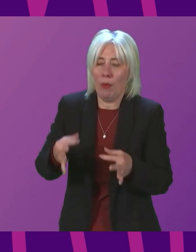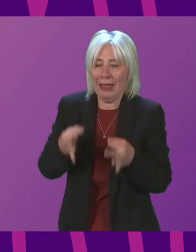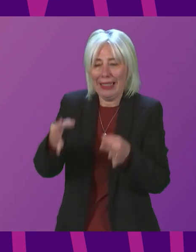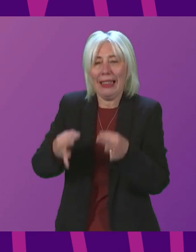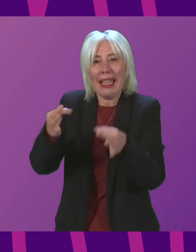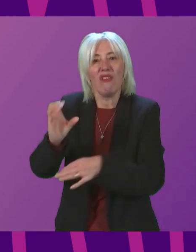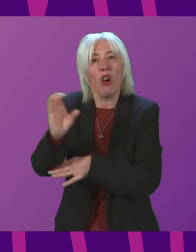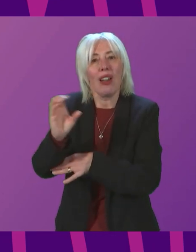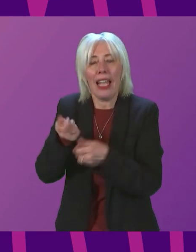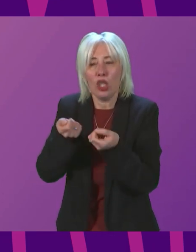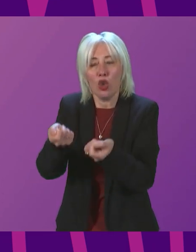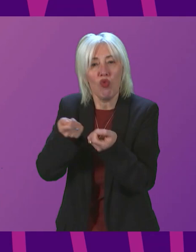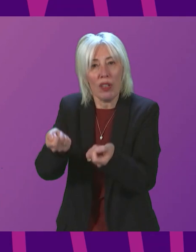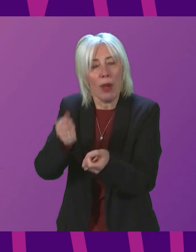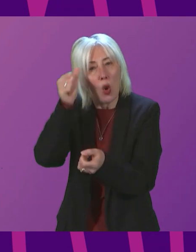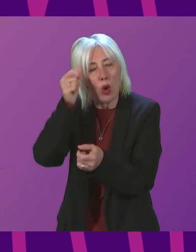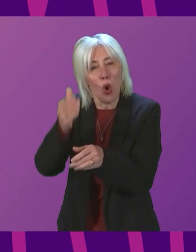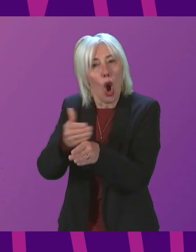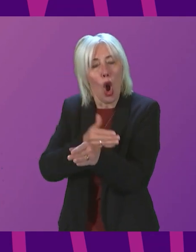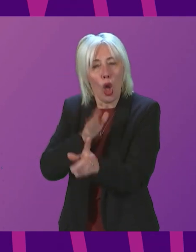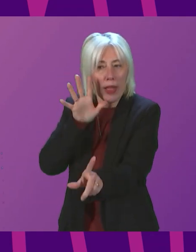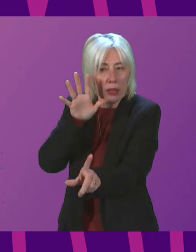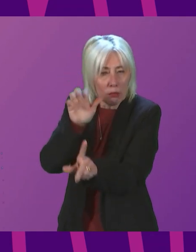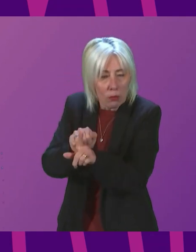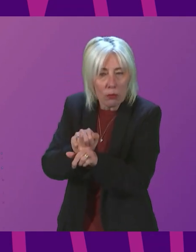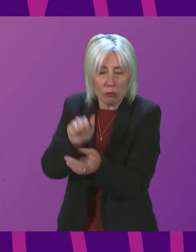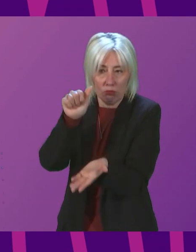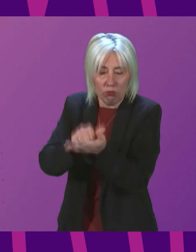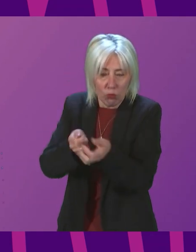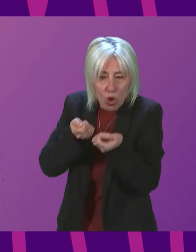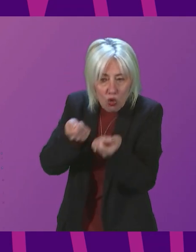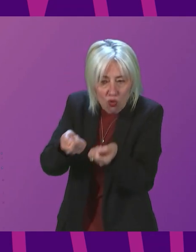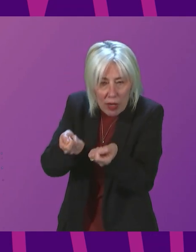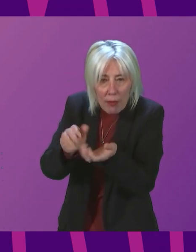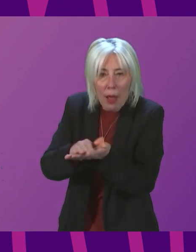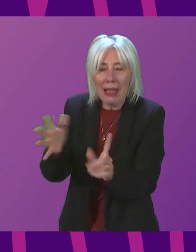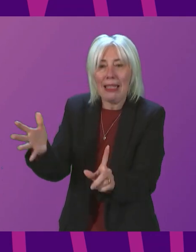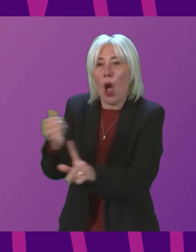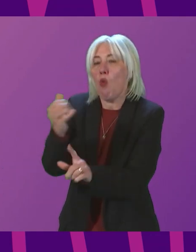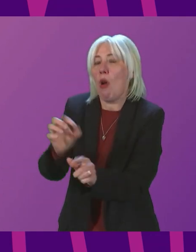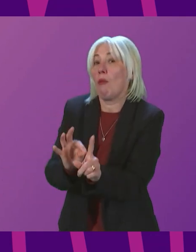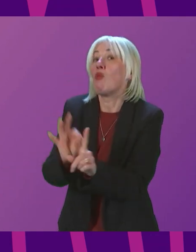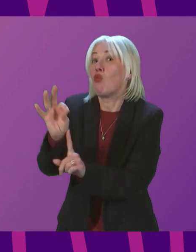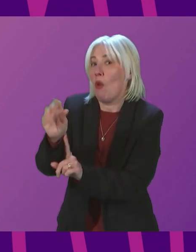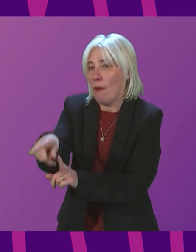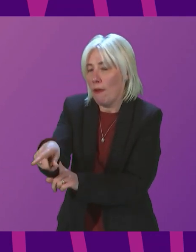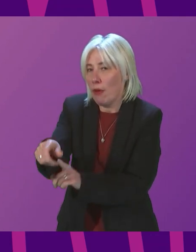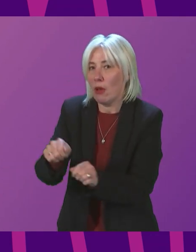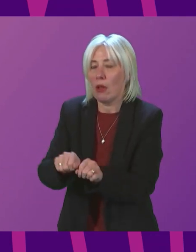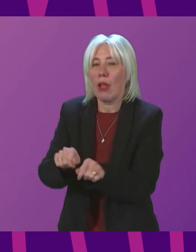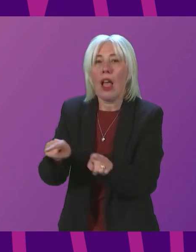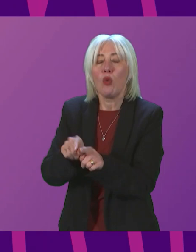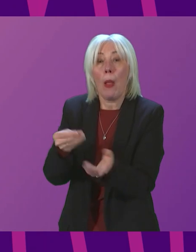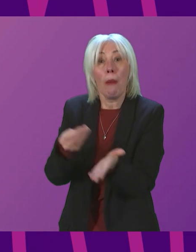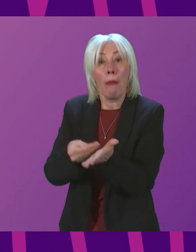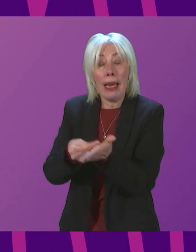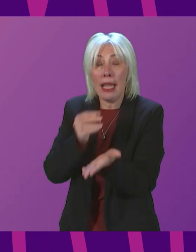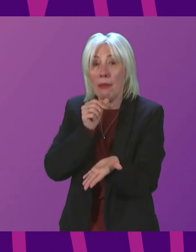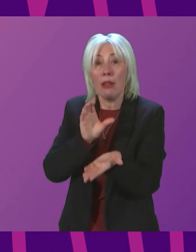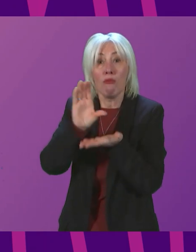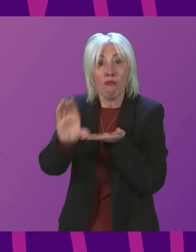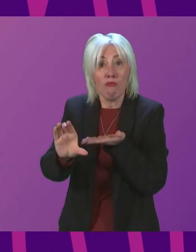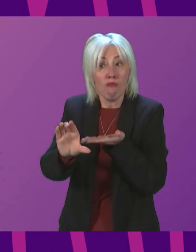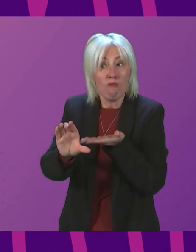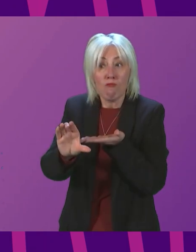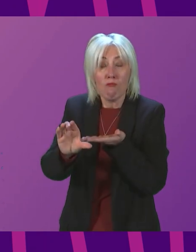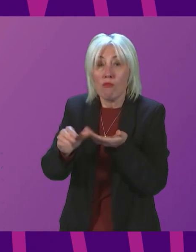treatment as we know early diagnosis and timely treatment lead to better outcomes? And the money you have already announced has